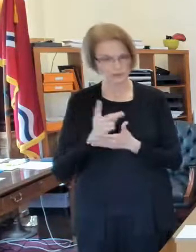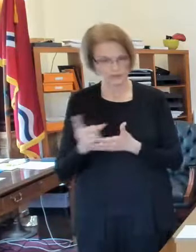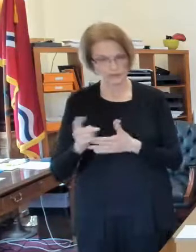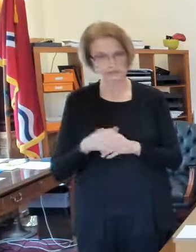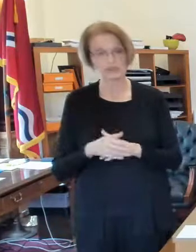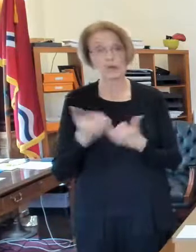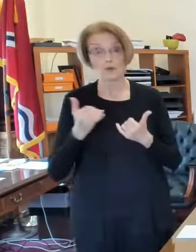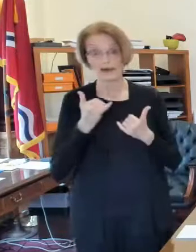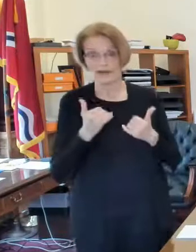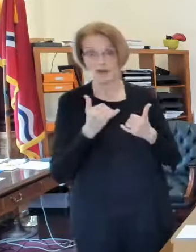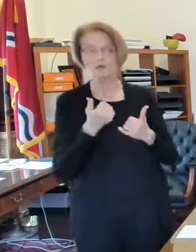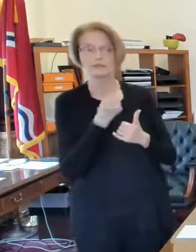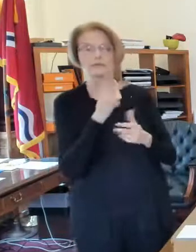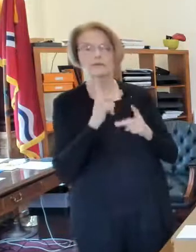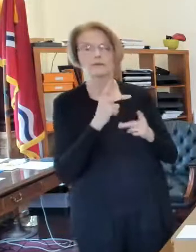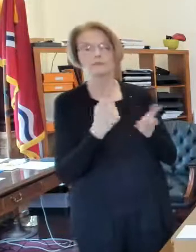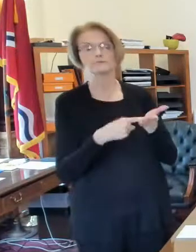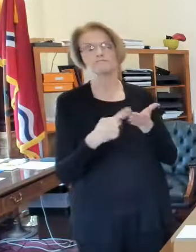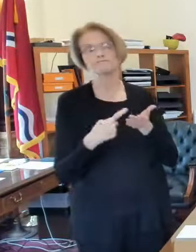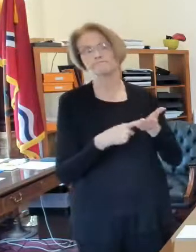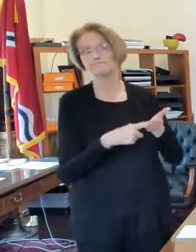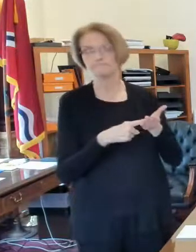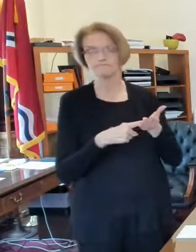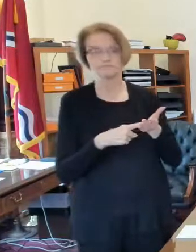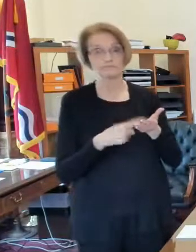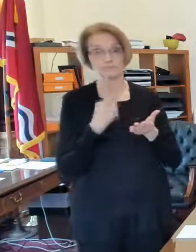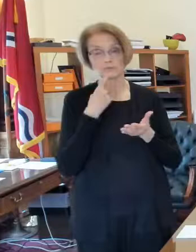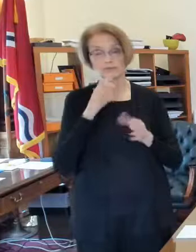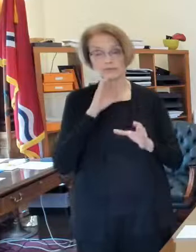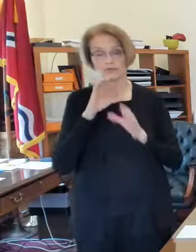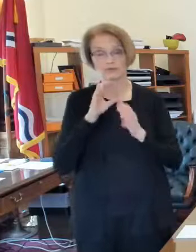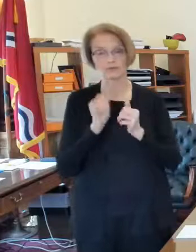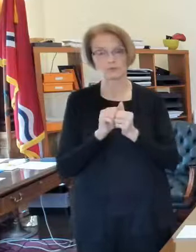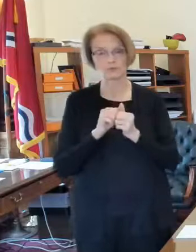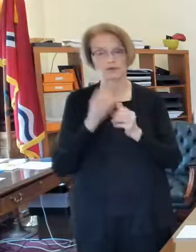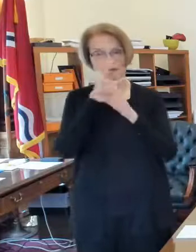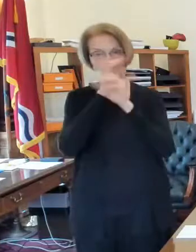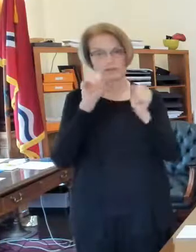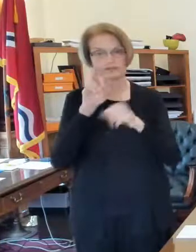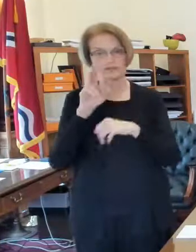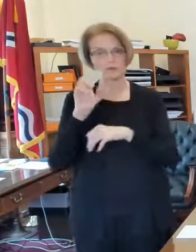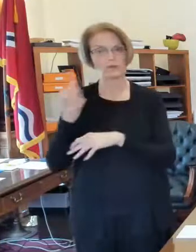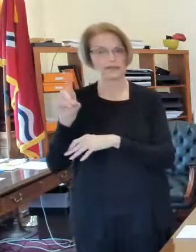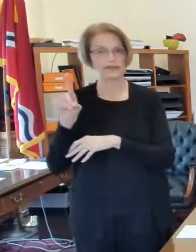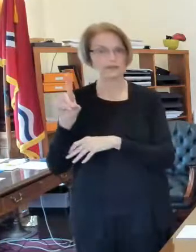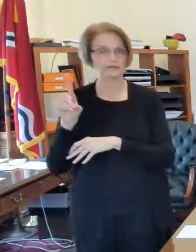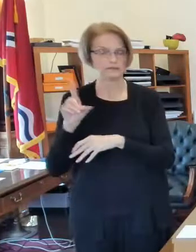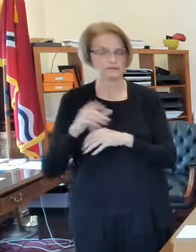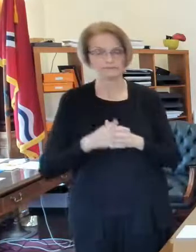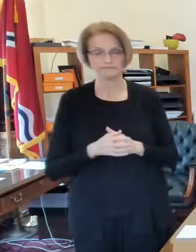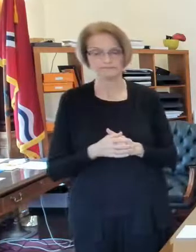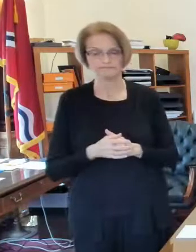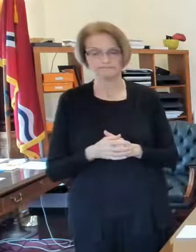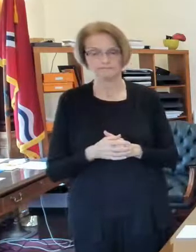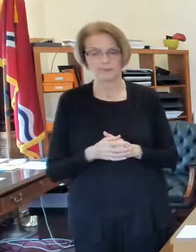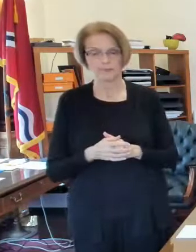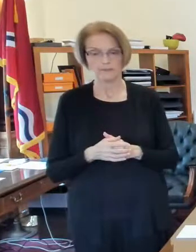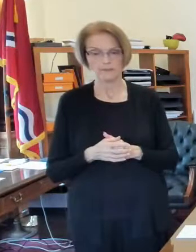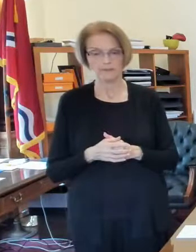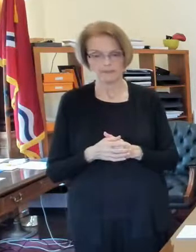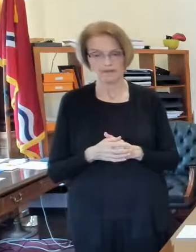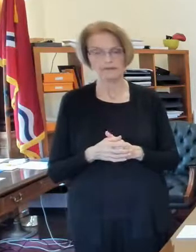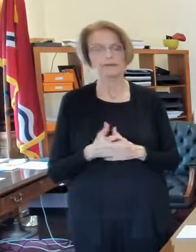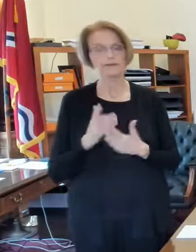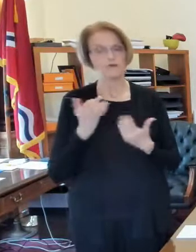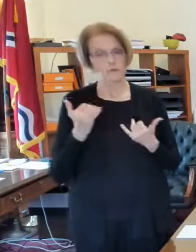now and uh just had a conversation with president reid today about that so uh we are we are